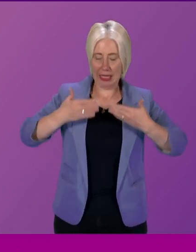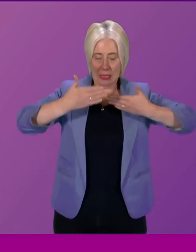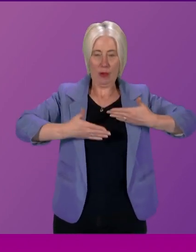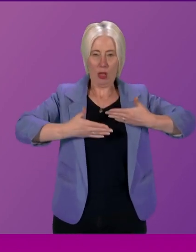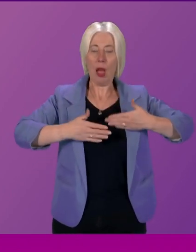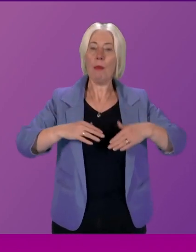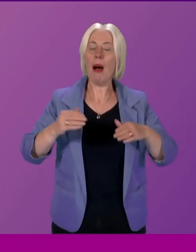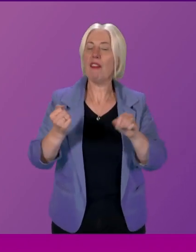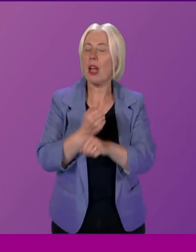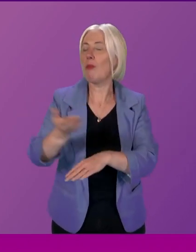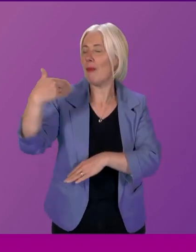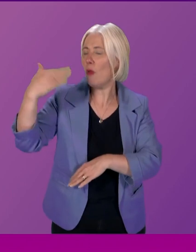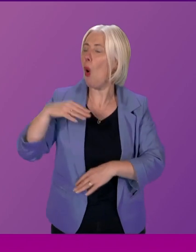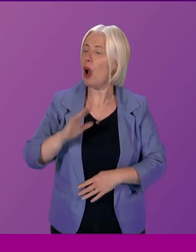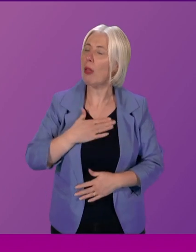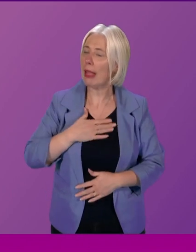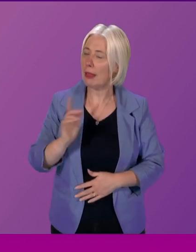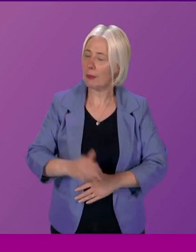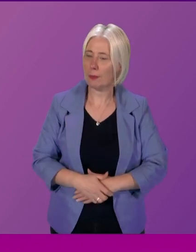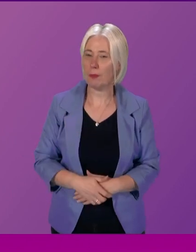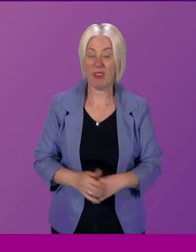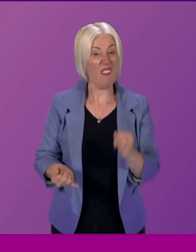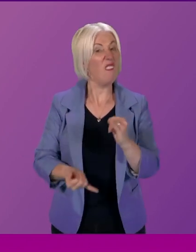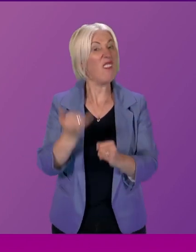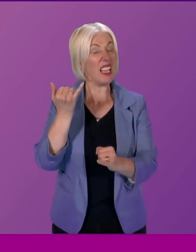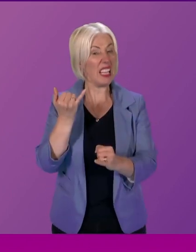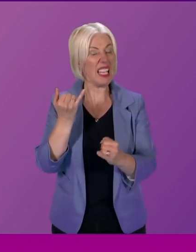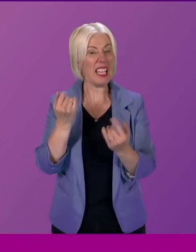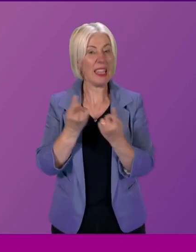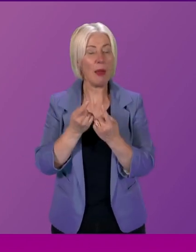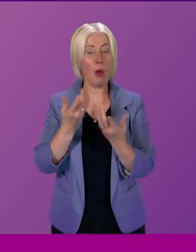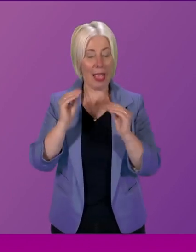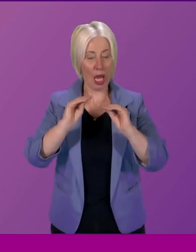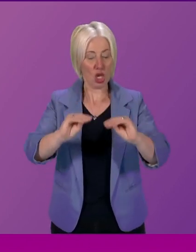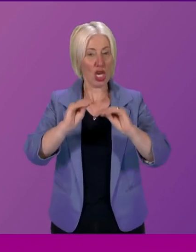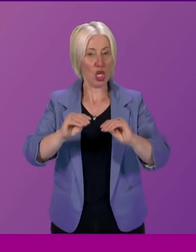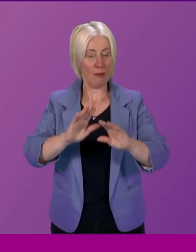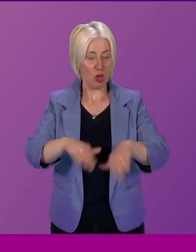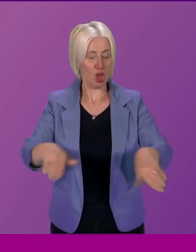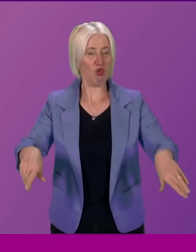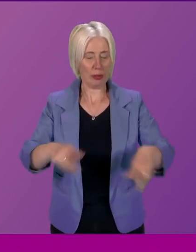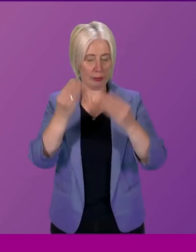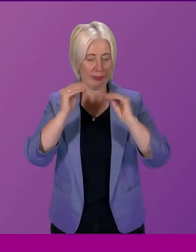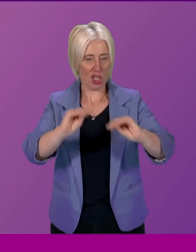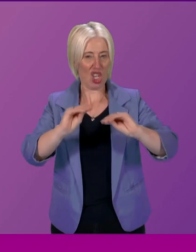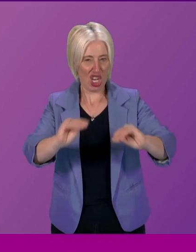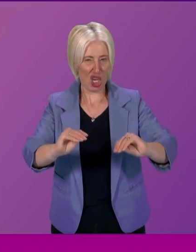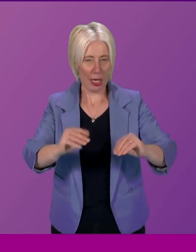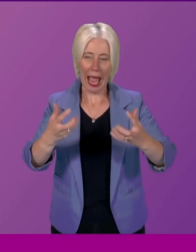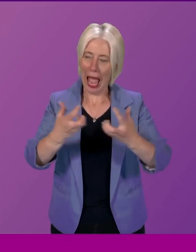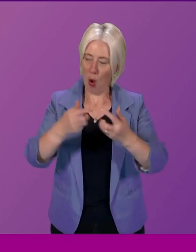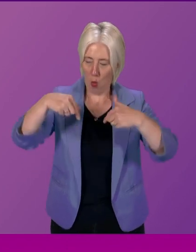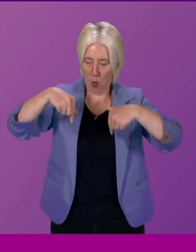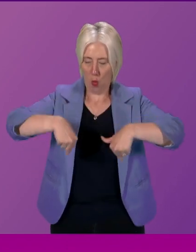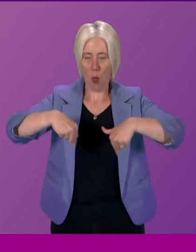pleased to do it in the last one finally presiding officer just mentioning on the education of children as far as how the parliament